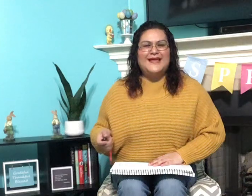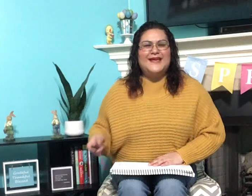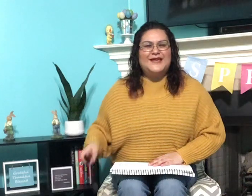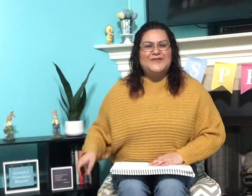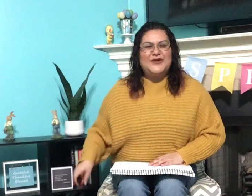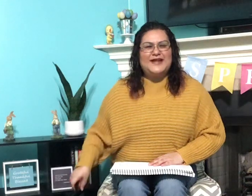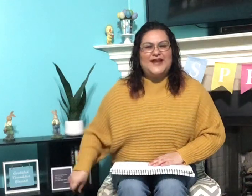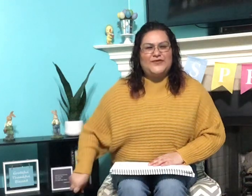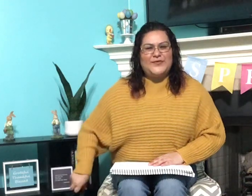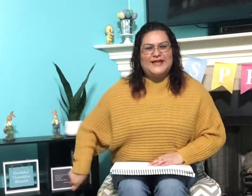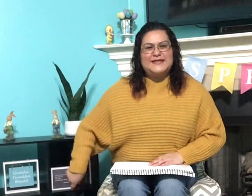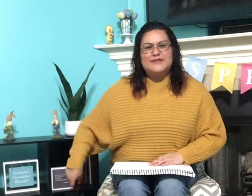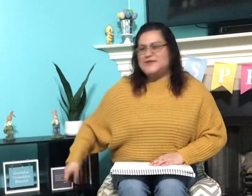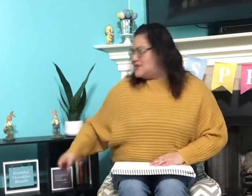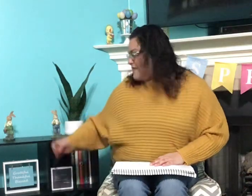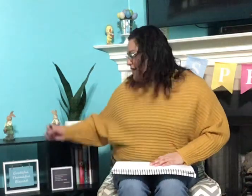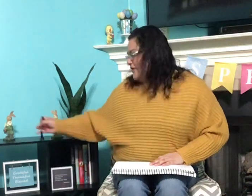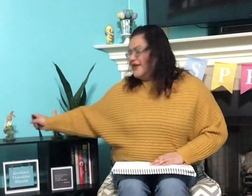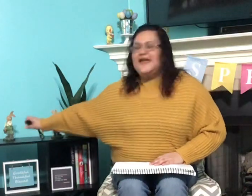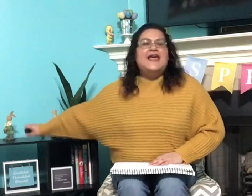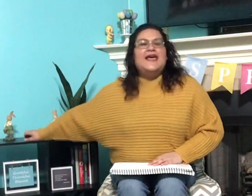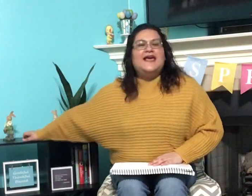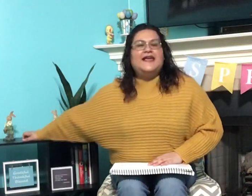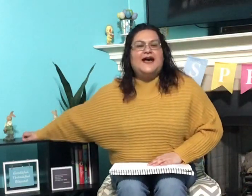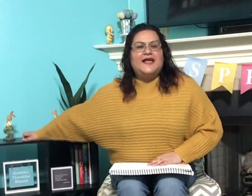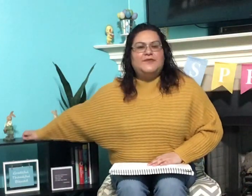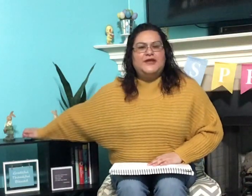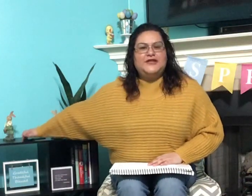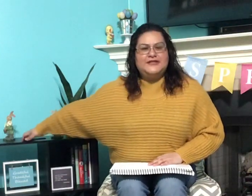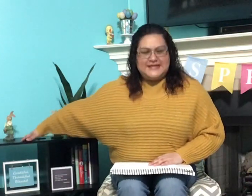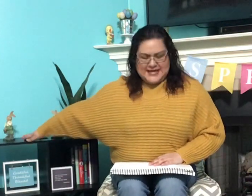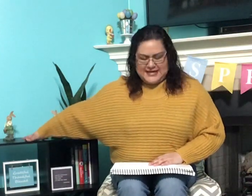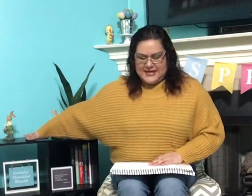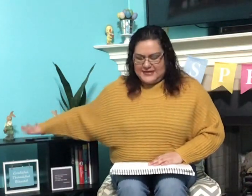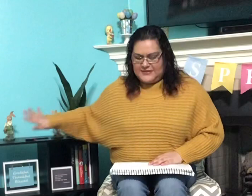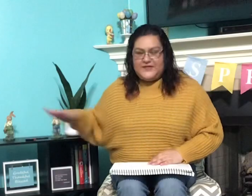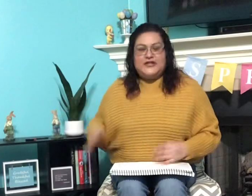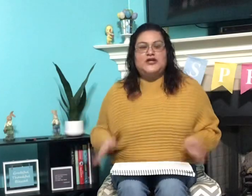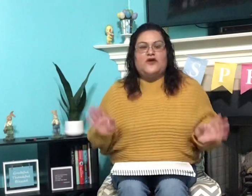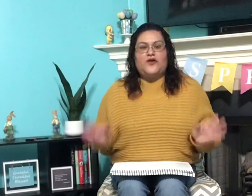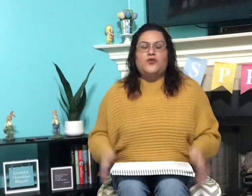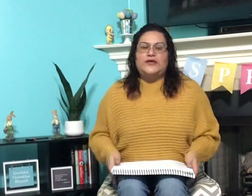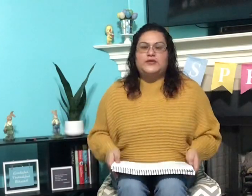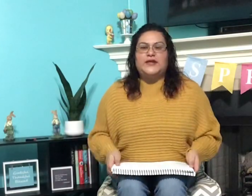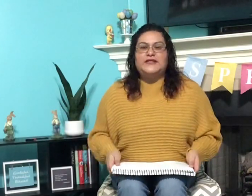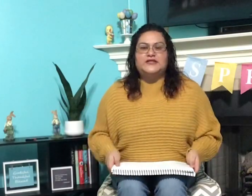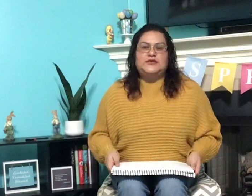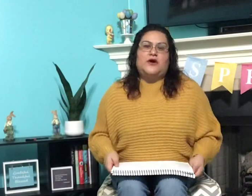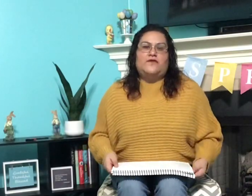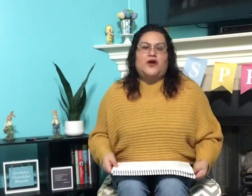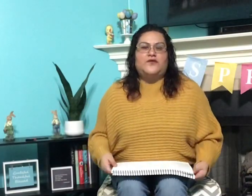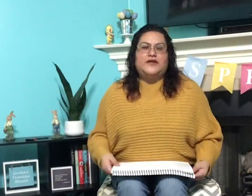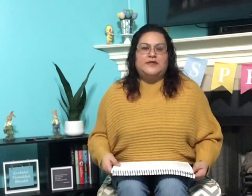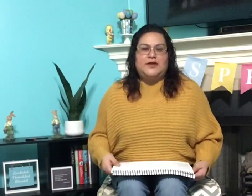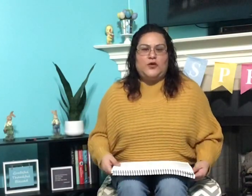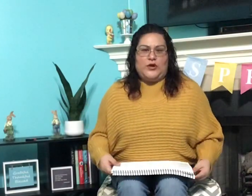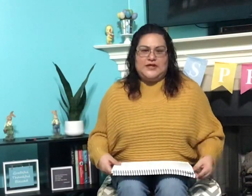Good morning, everyone. This is Mrs. Magrin, and I am here today to finish off our week 22 of our phonemic awareness